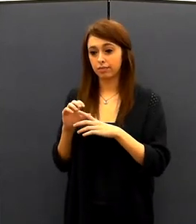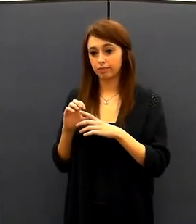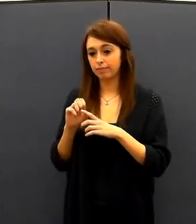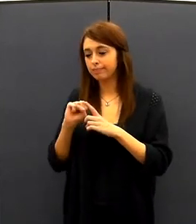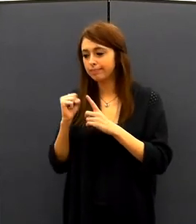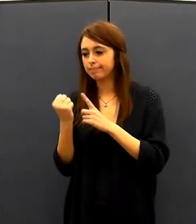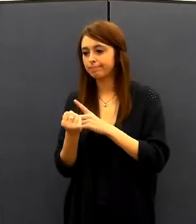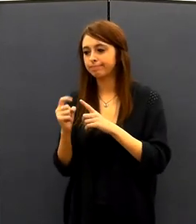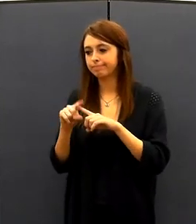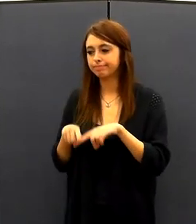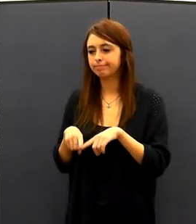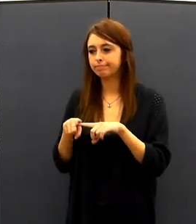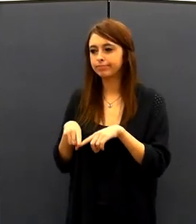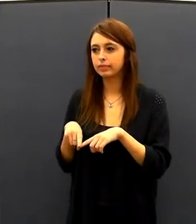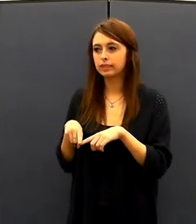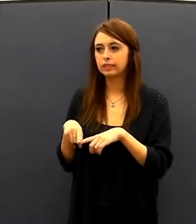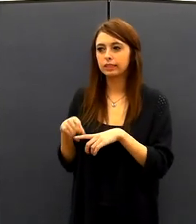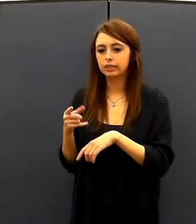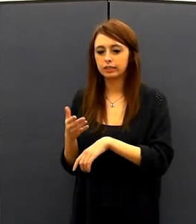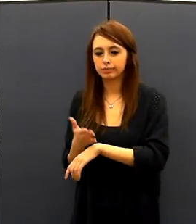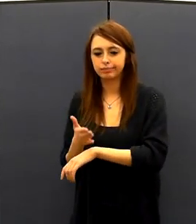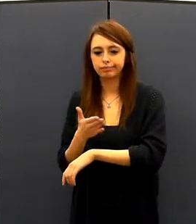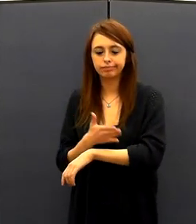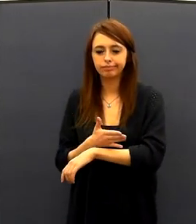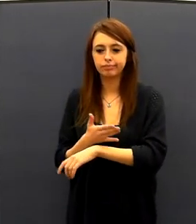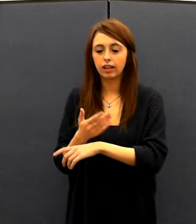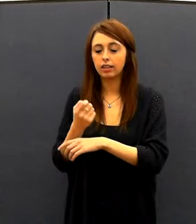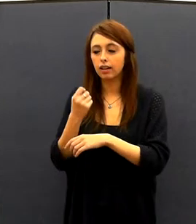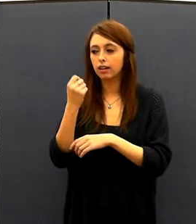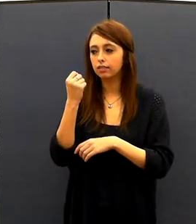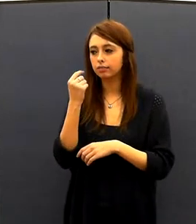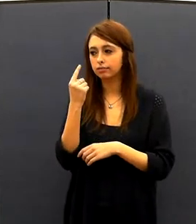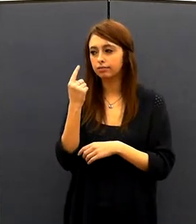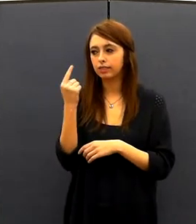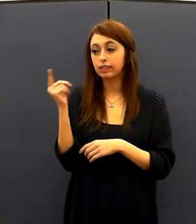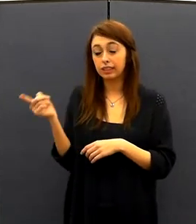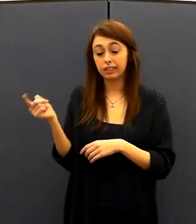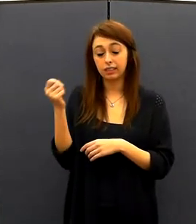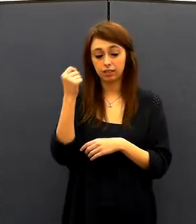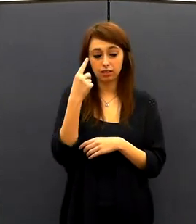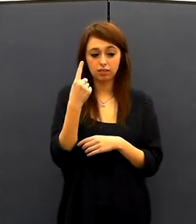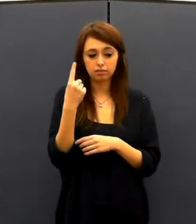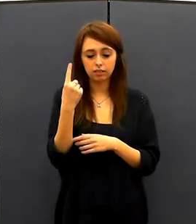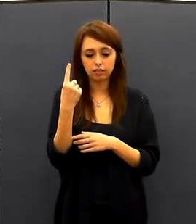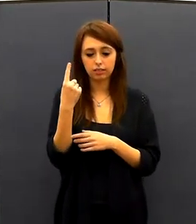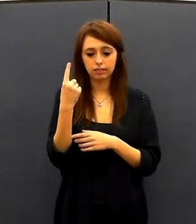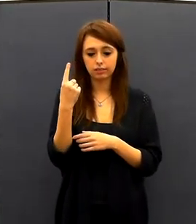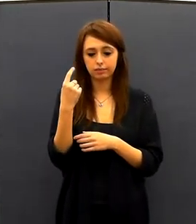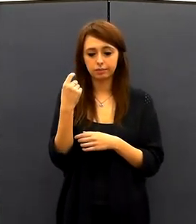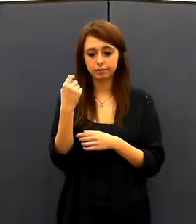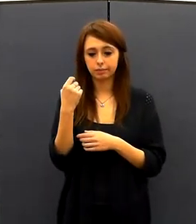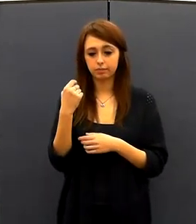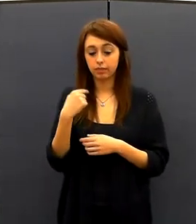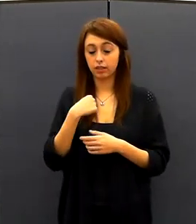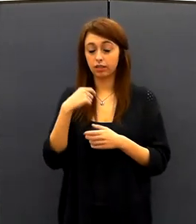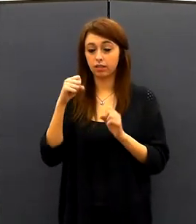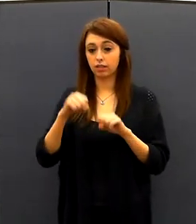how good I did, he said he could understand that I could come in the spring semester of 2014.